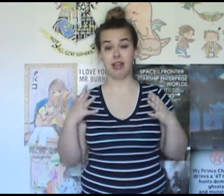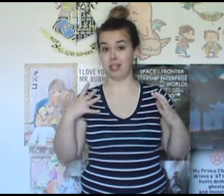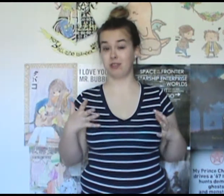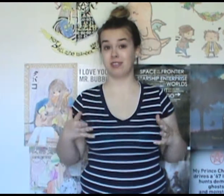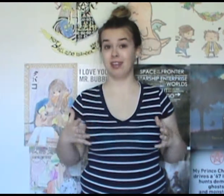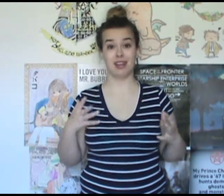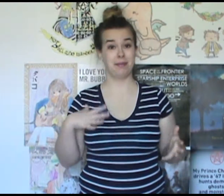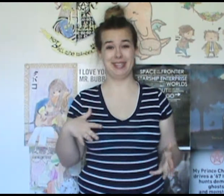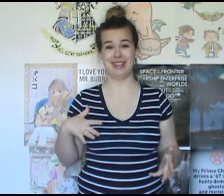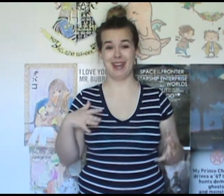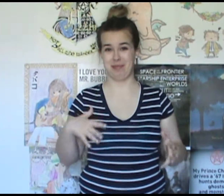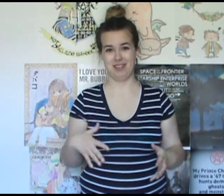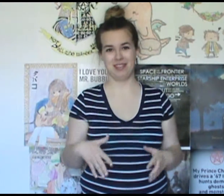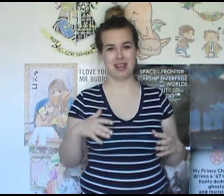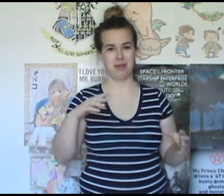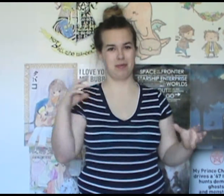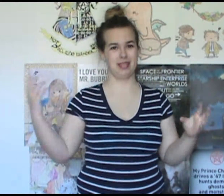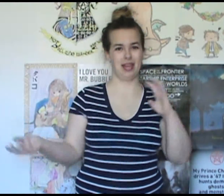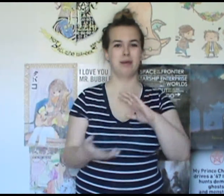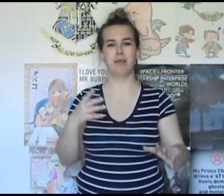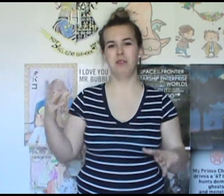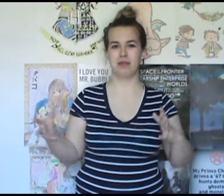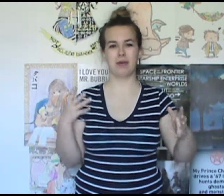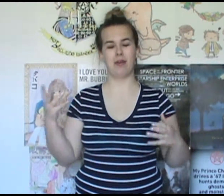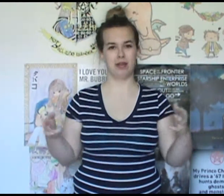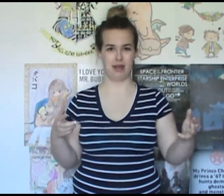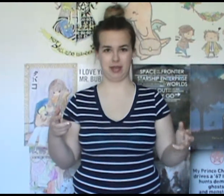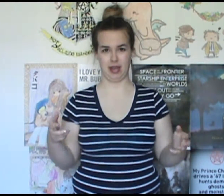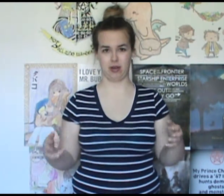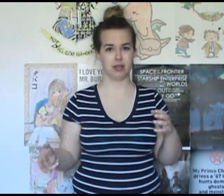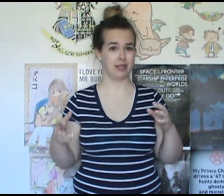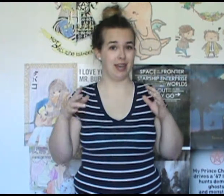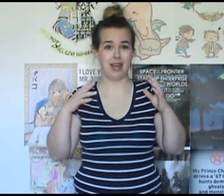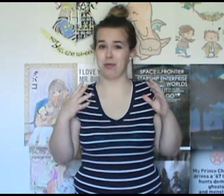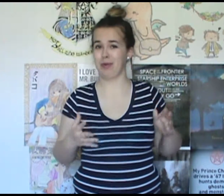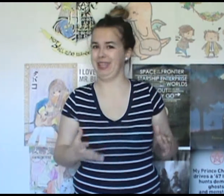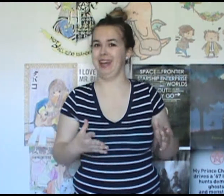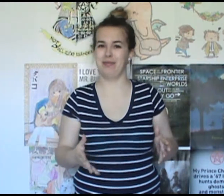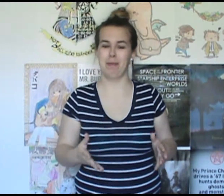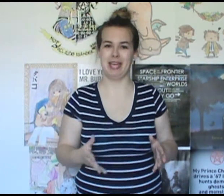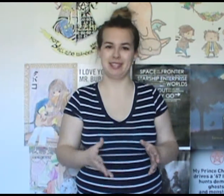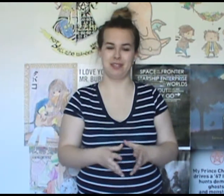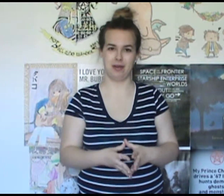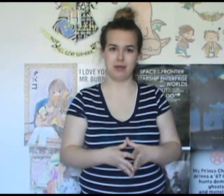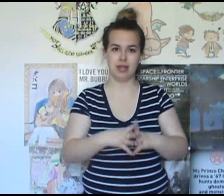interesting and amazing episode that really kind of moved around a lot of the characters and had a really kind of amazing story to it.